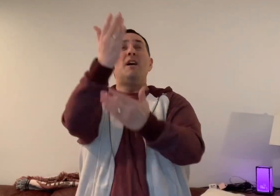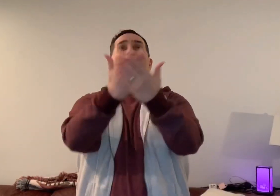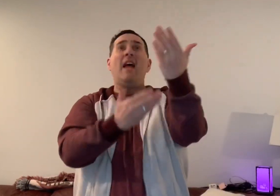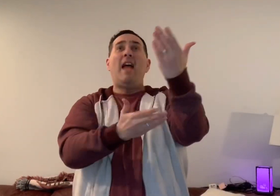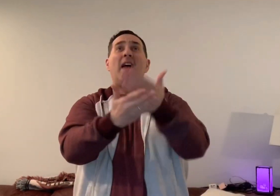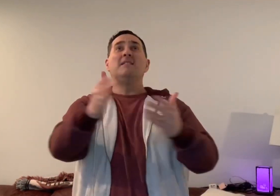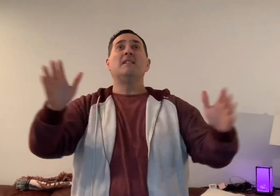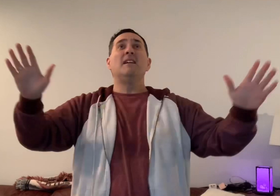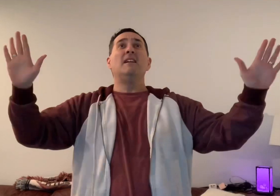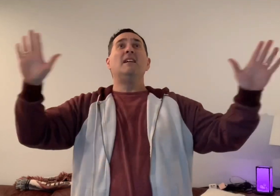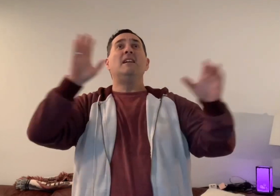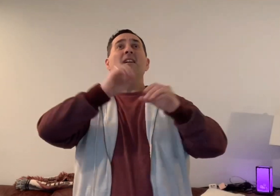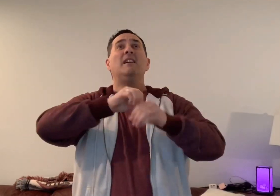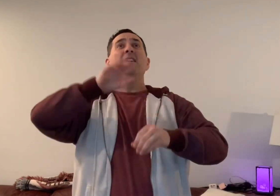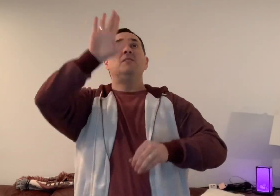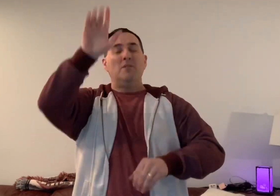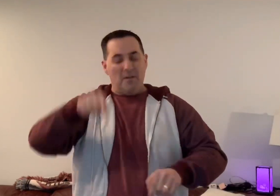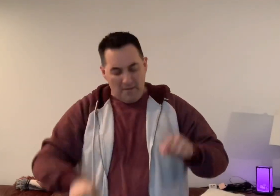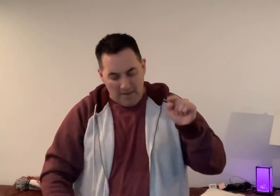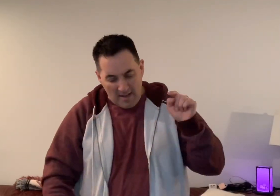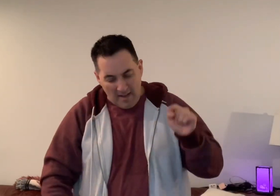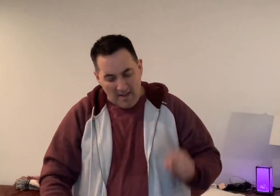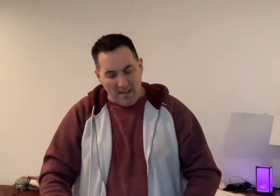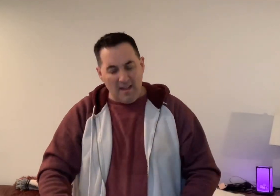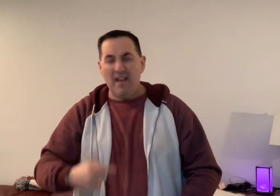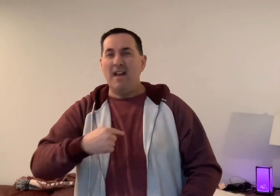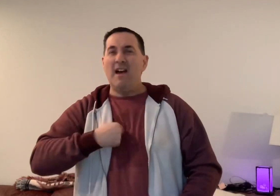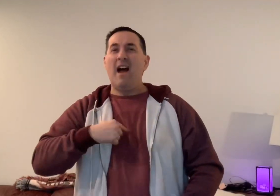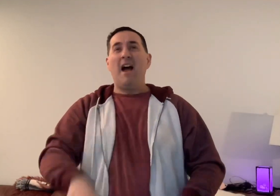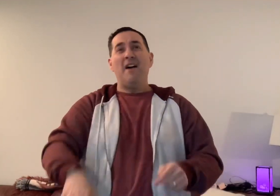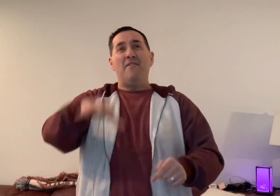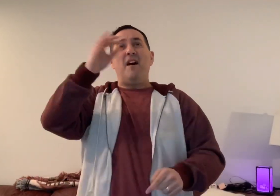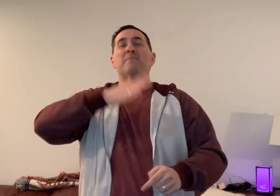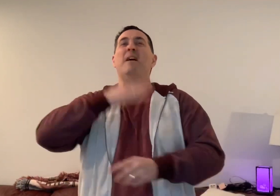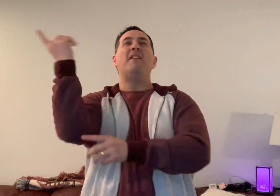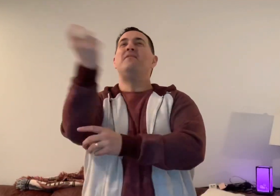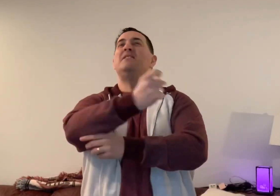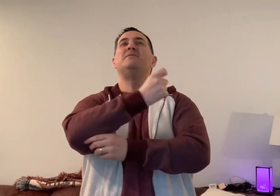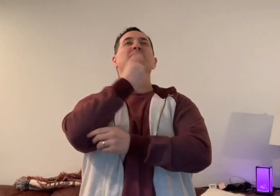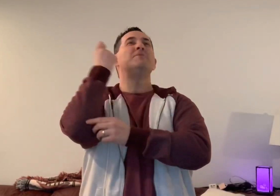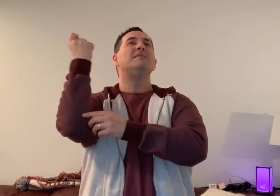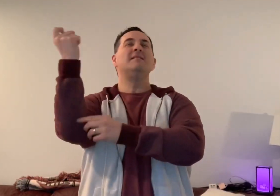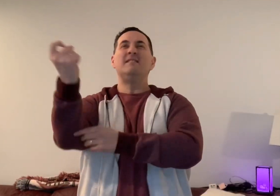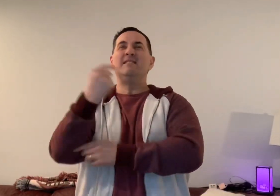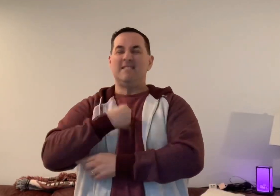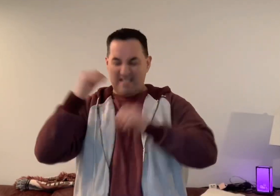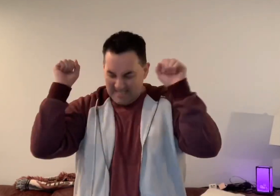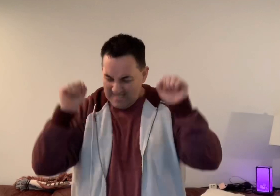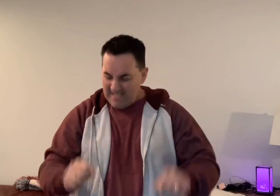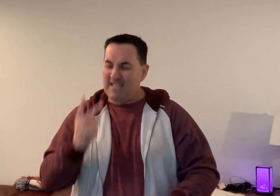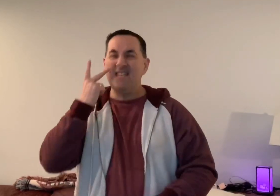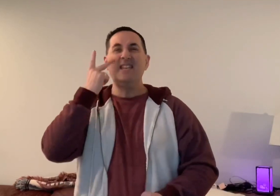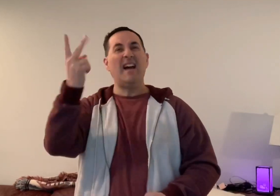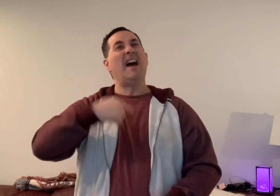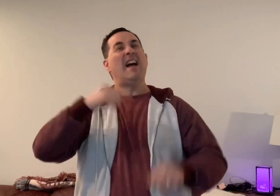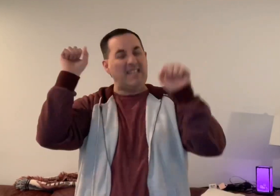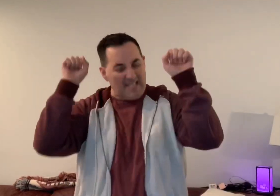hands and your feet I found my victory I can see I can